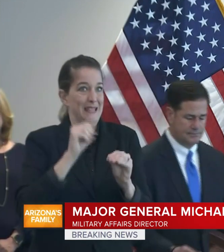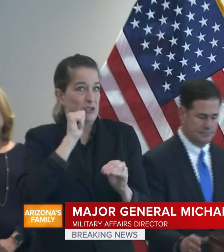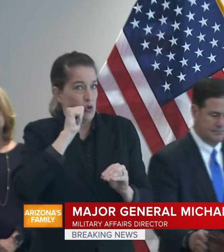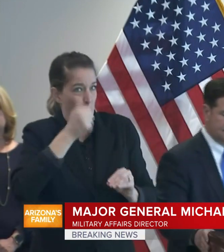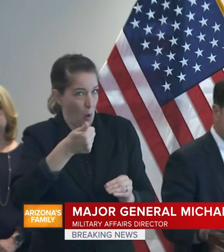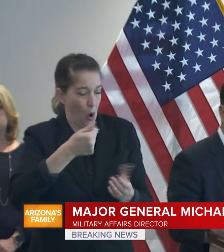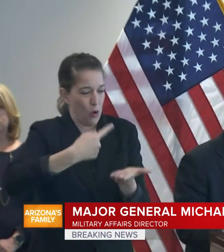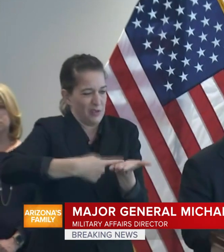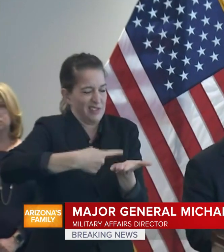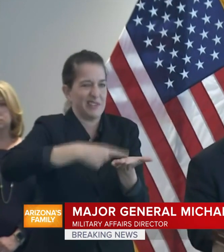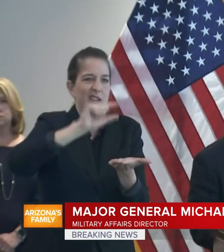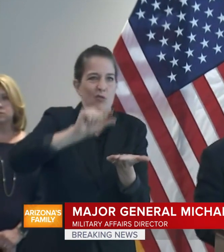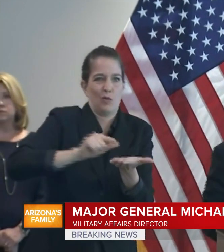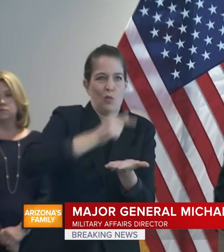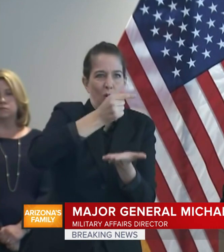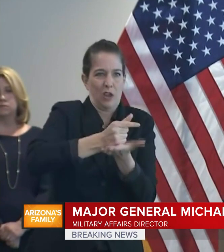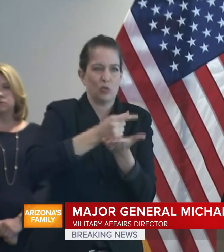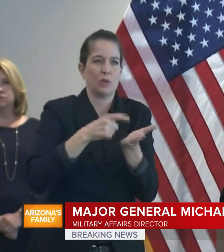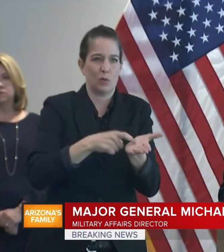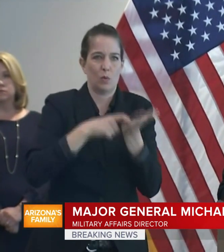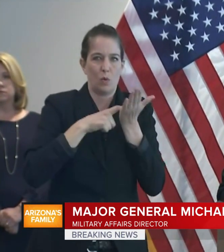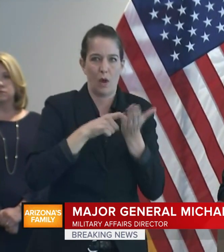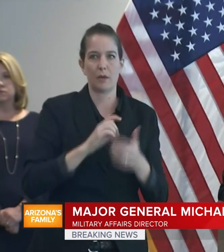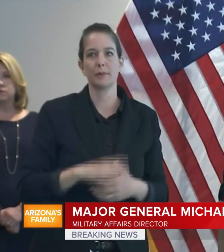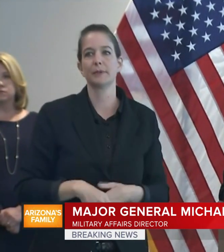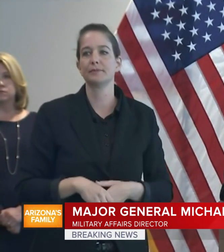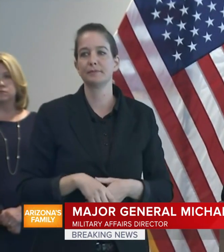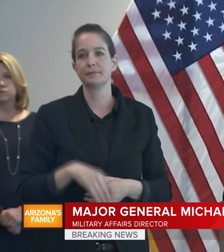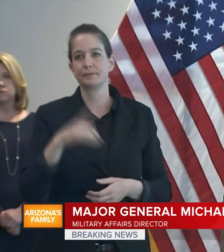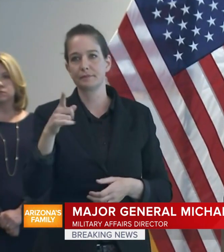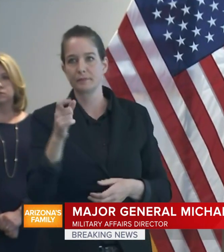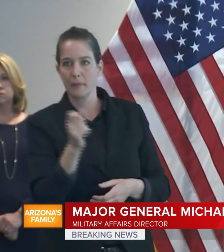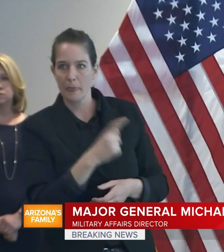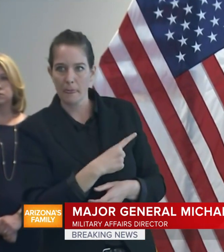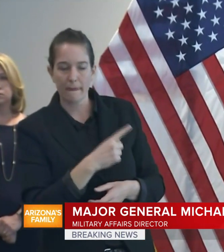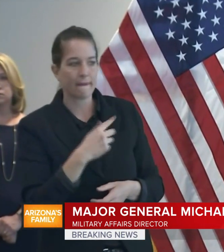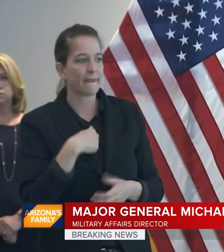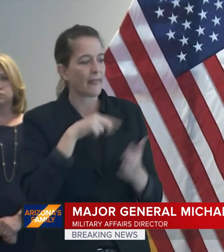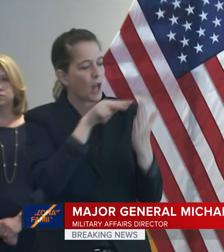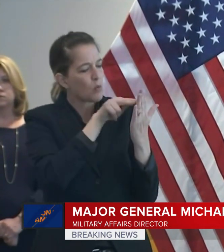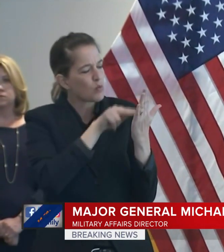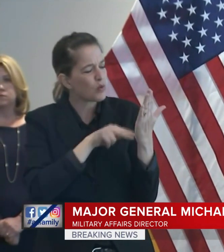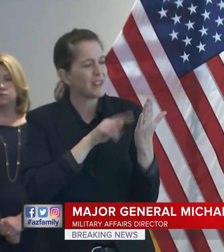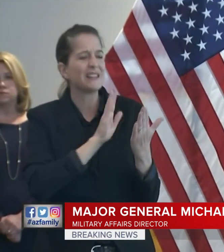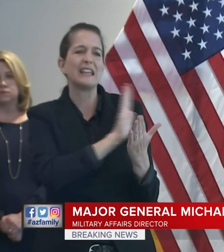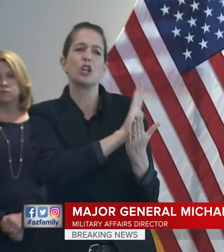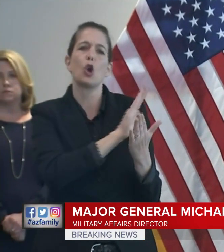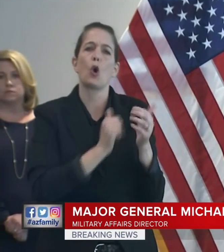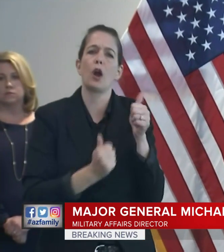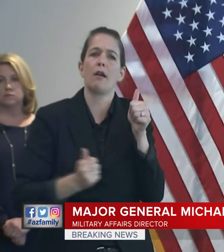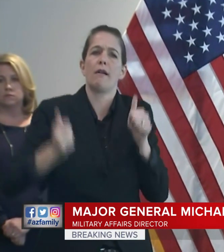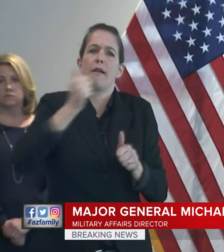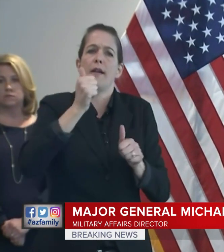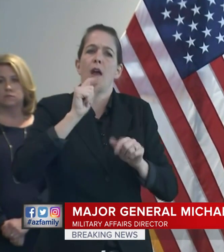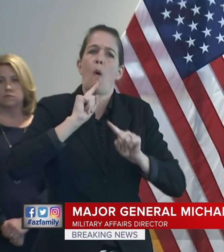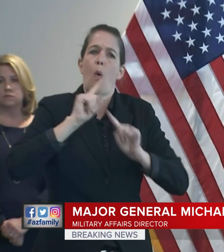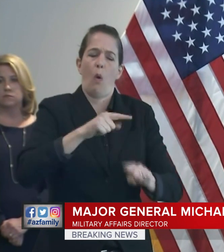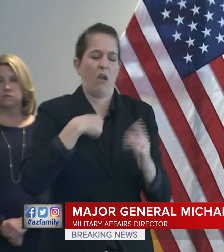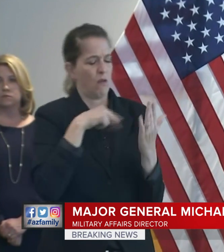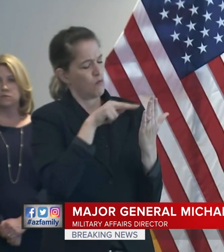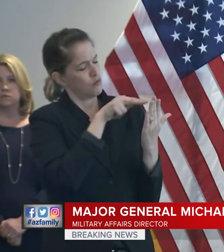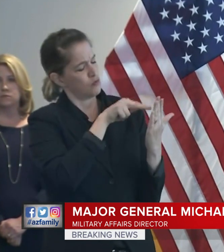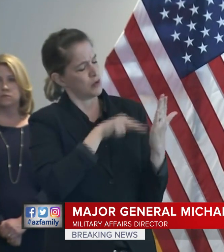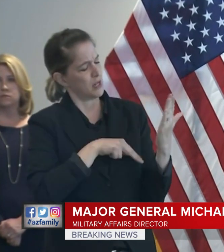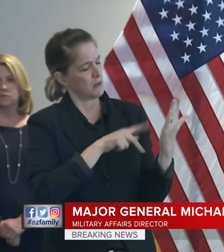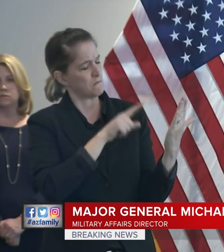I'm looking at your executive order here, and not only do I not see any provisions for enforcement of penalties, it even says